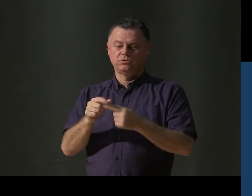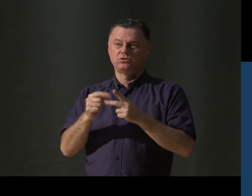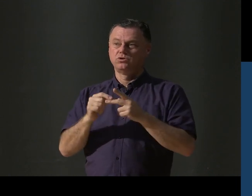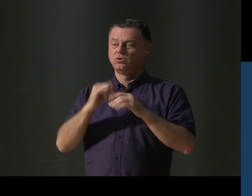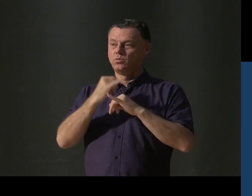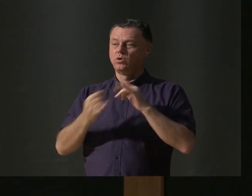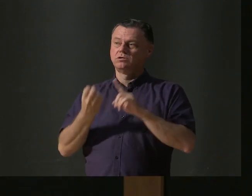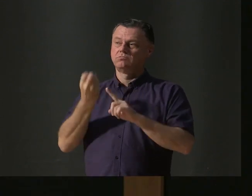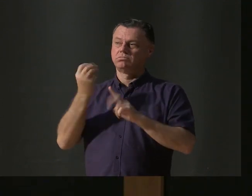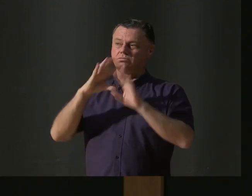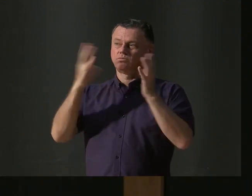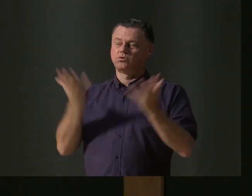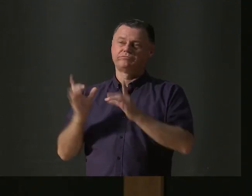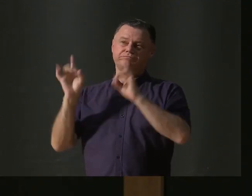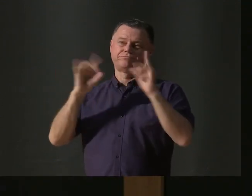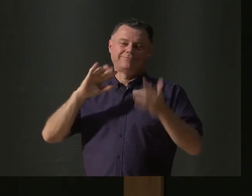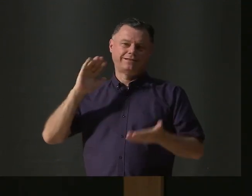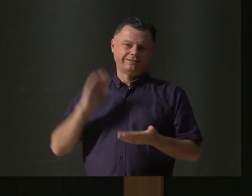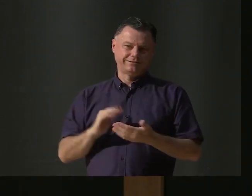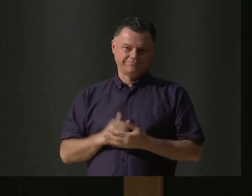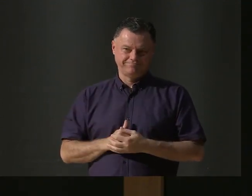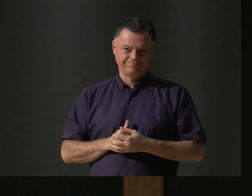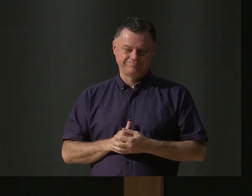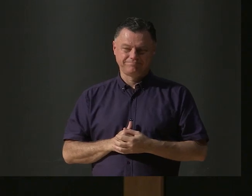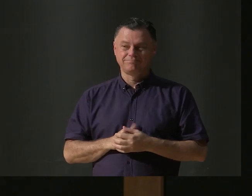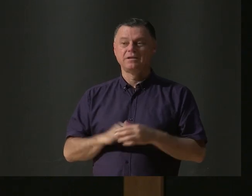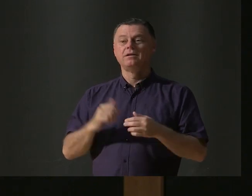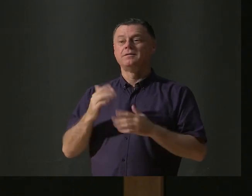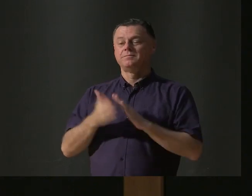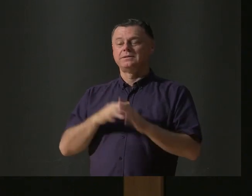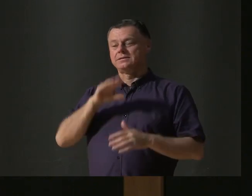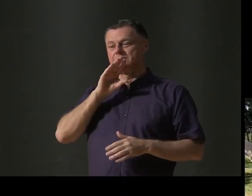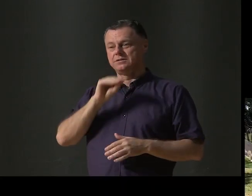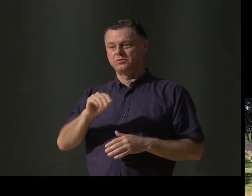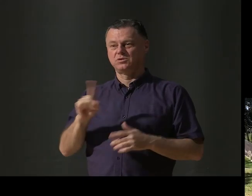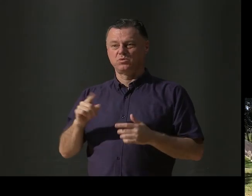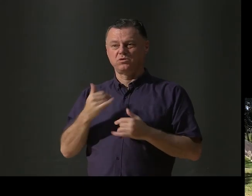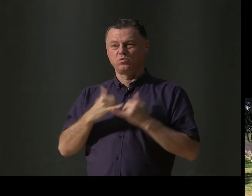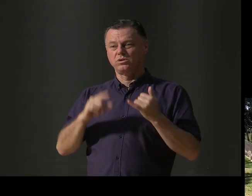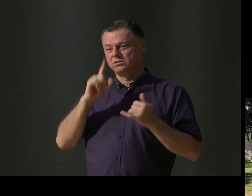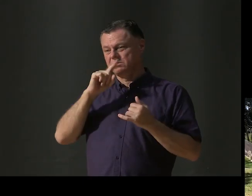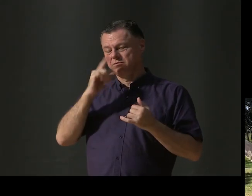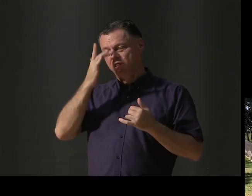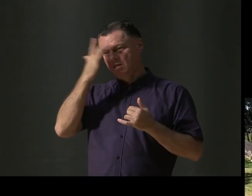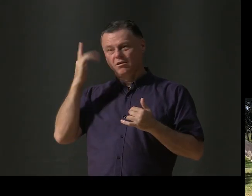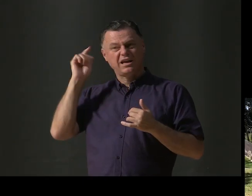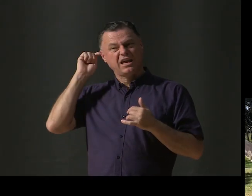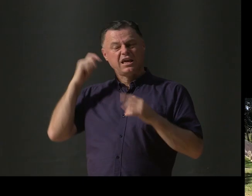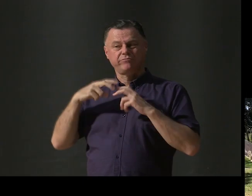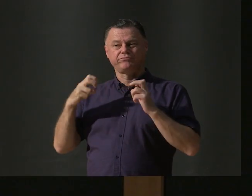For the platypus, this reduces their risk of entanglement in things like hair ties and rubber bands, as well as